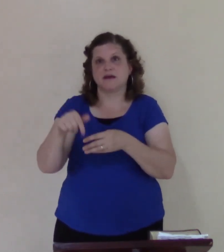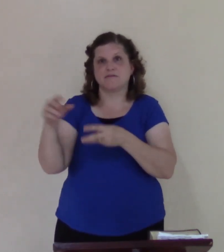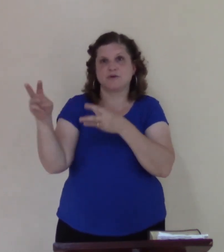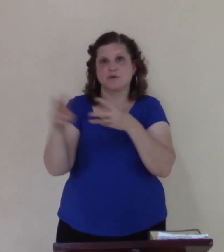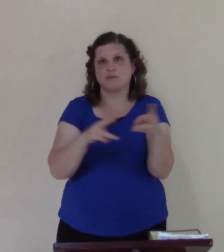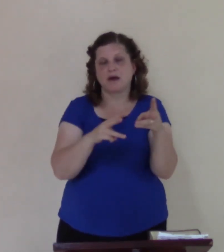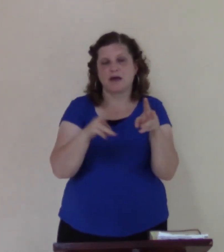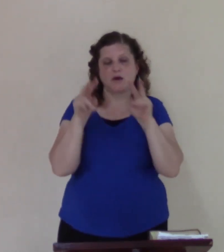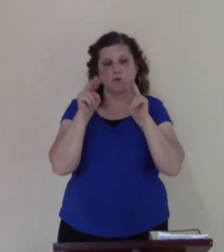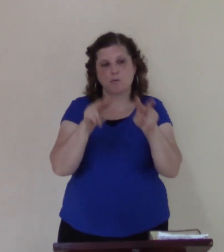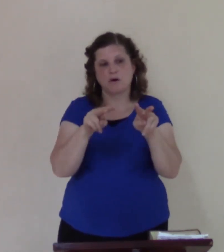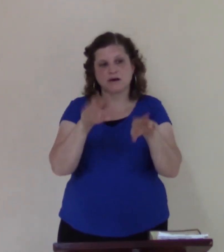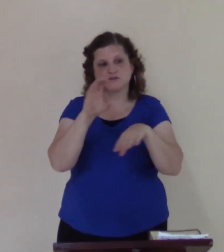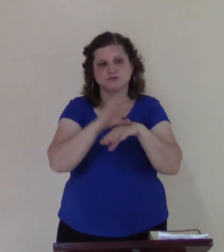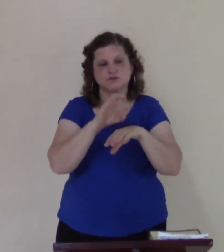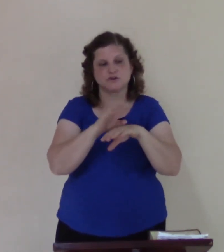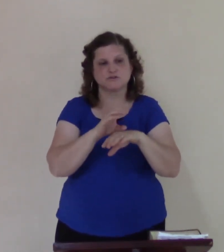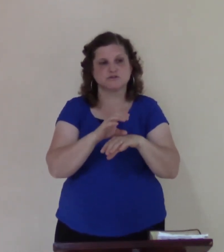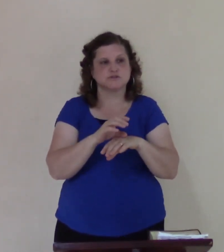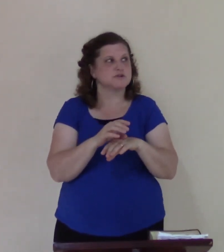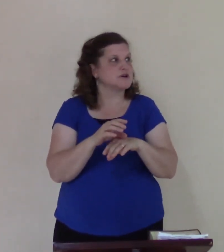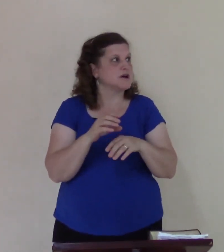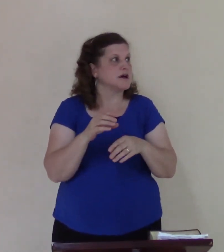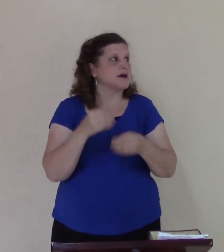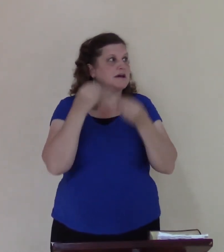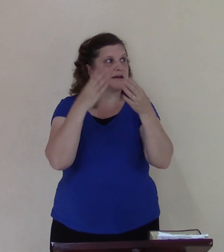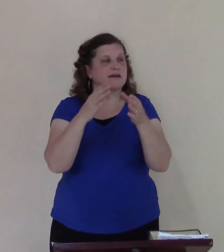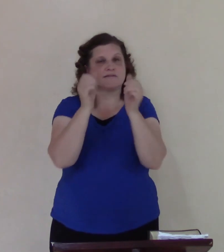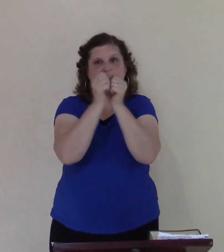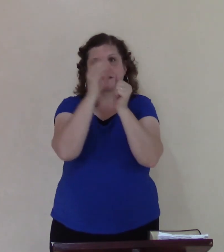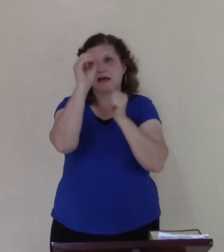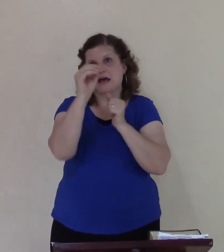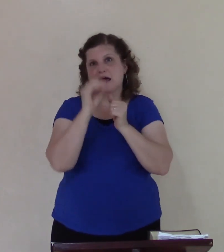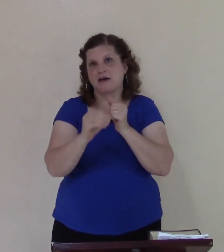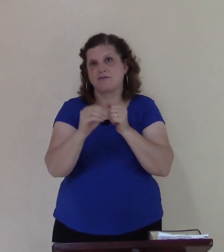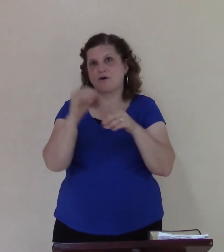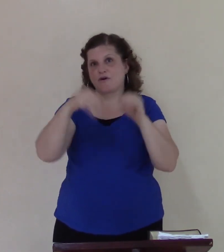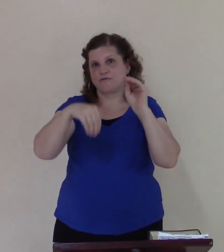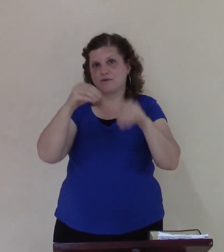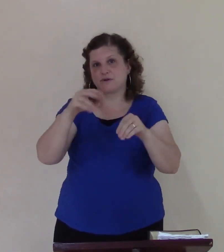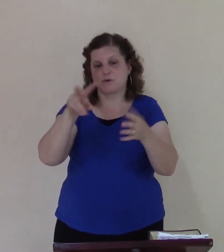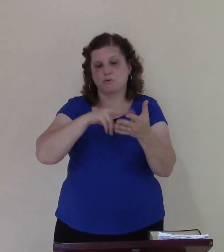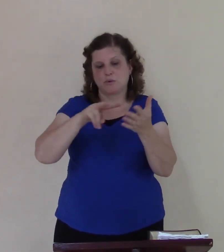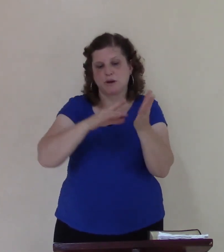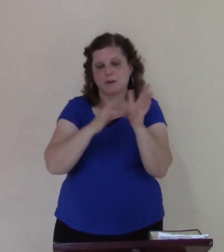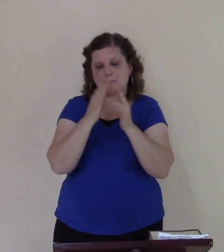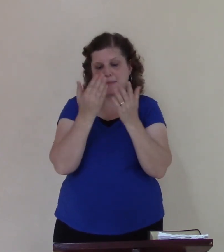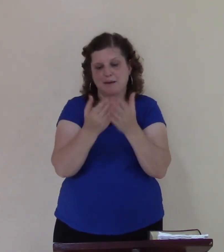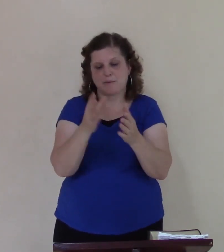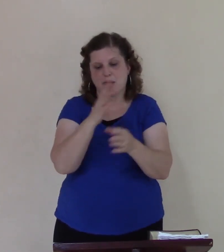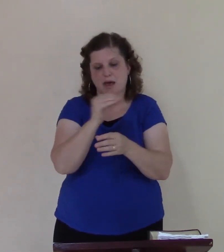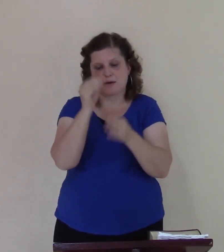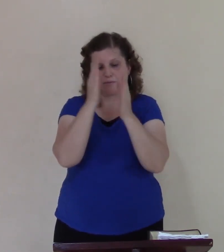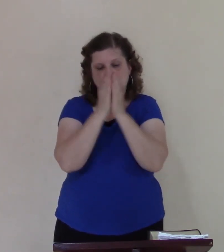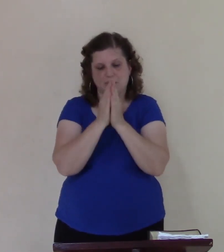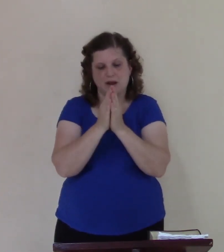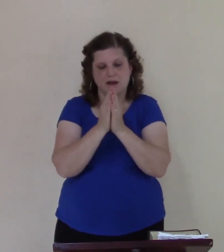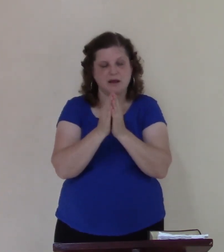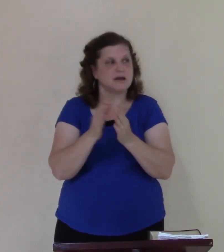give our time and share our faith and read our Bible praying and share the gospel of others let us continue to be